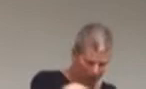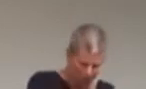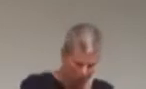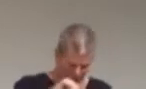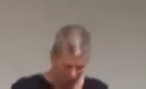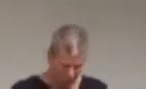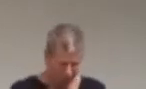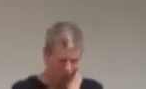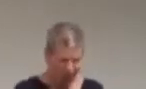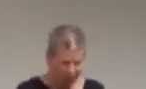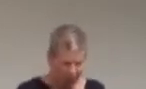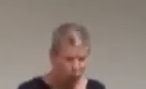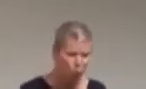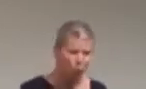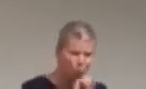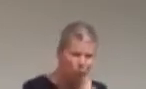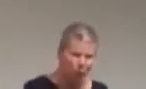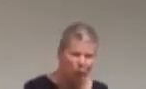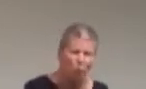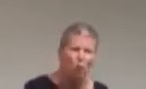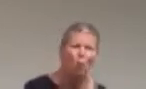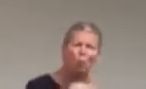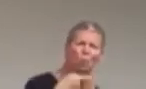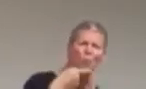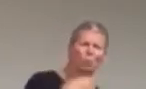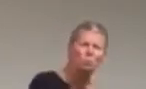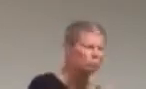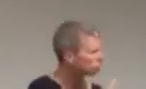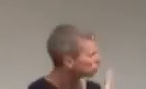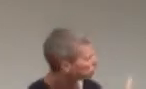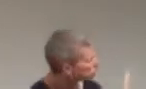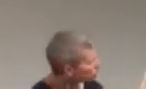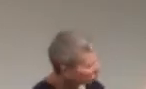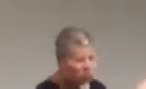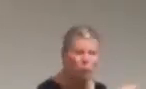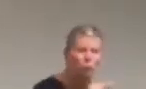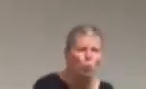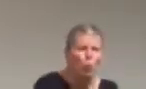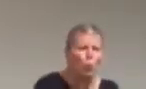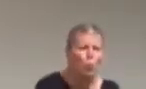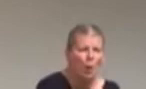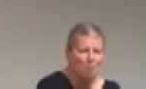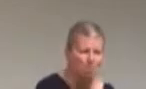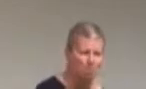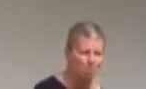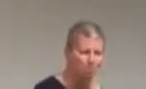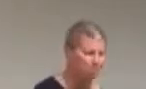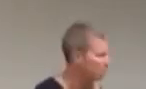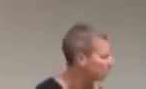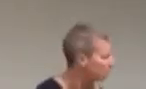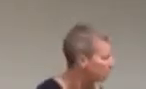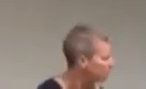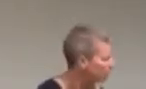all of that? And if so, like, what type of content is more appropriate to each different goal you can have?